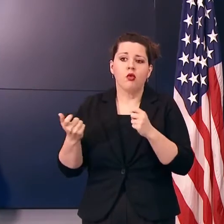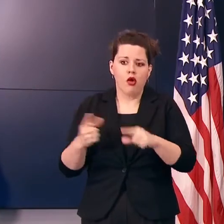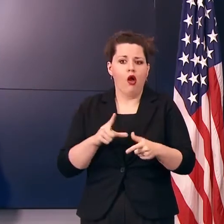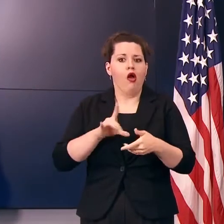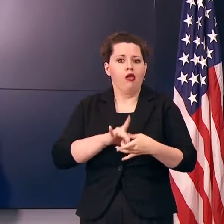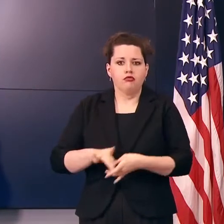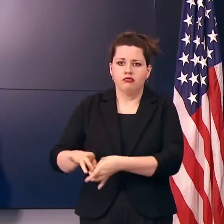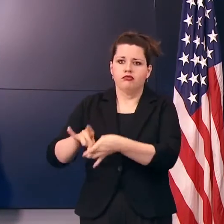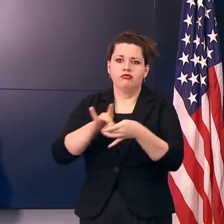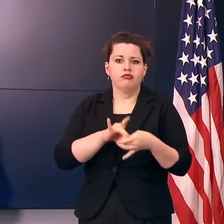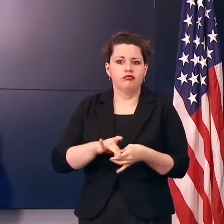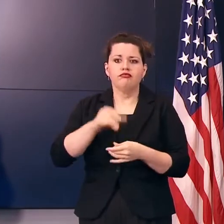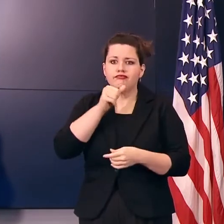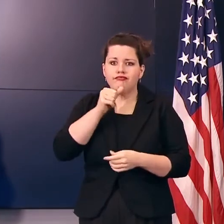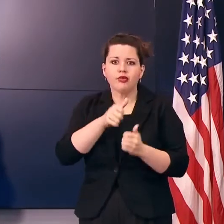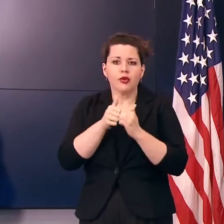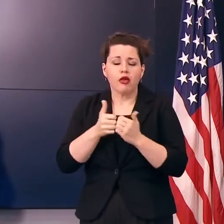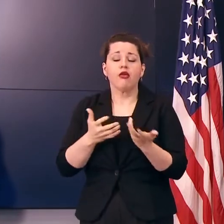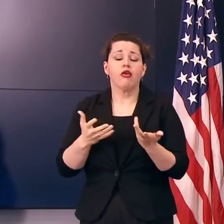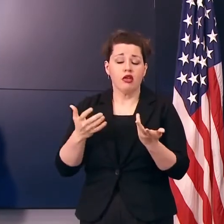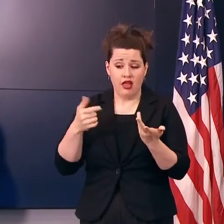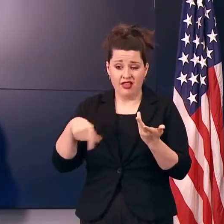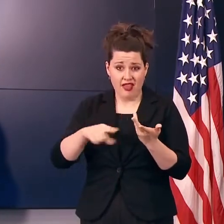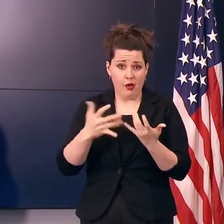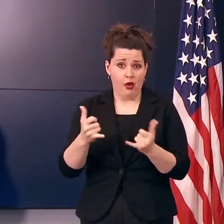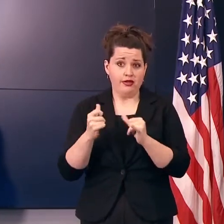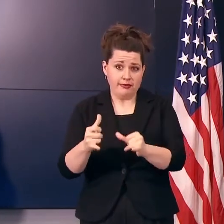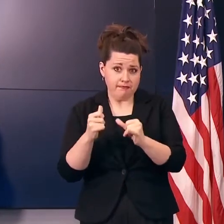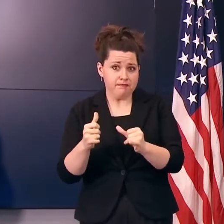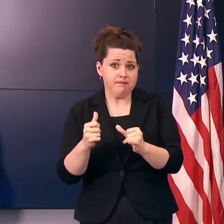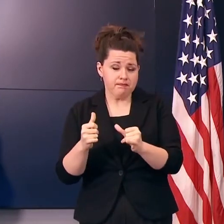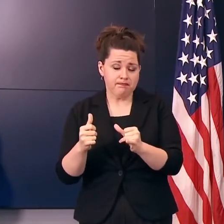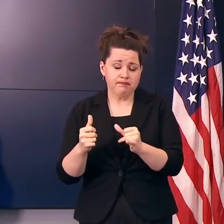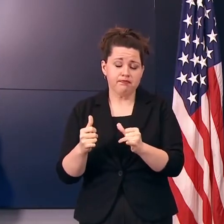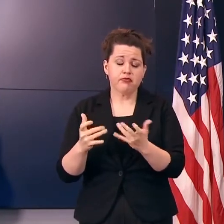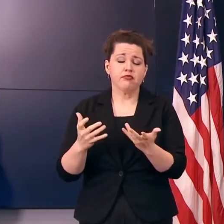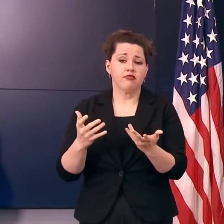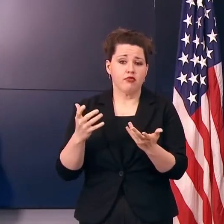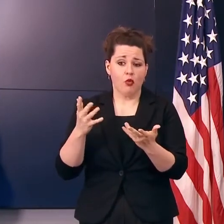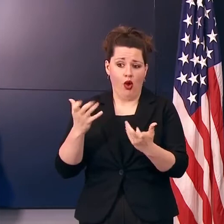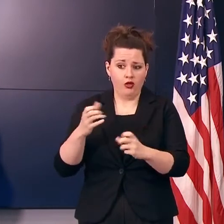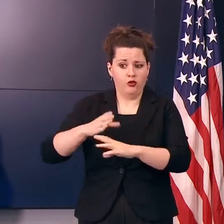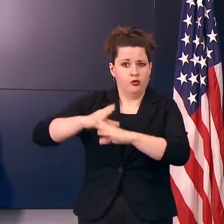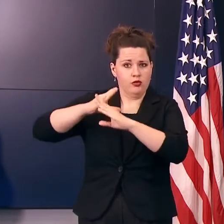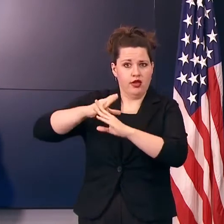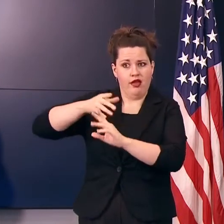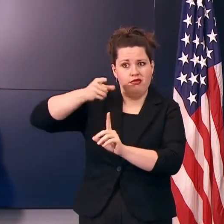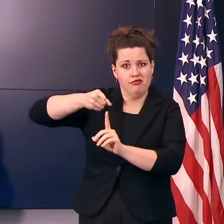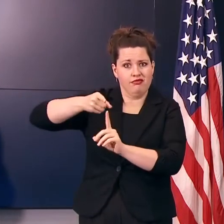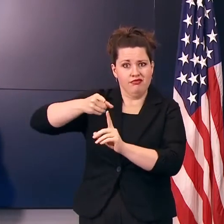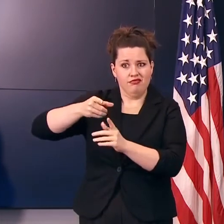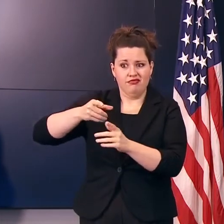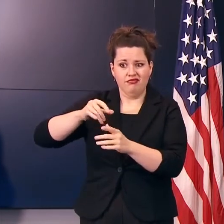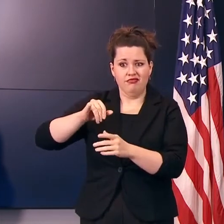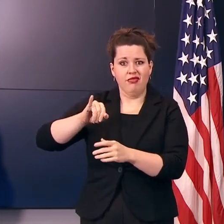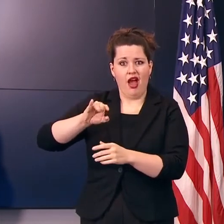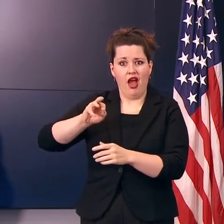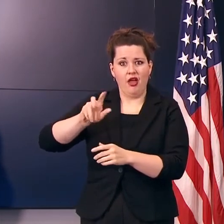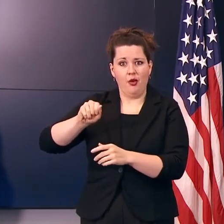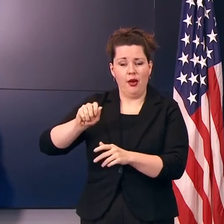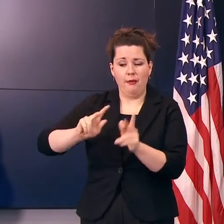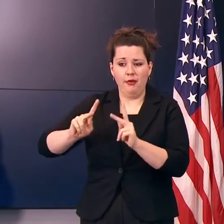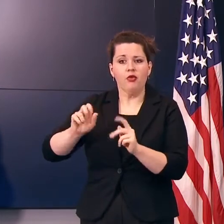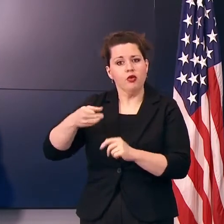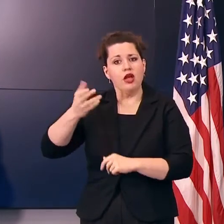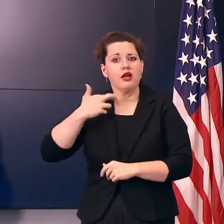and they want to do the same thing that I want to do and all of us want to do and that's to protect the health and safety of Iowans, especially those